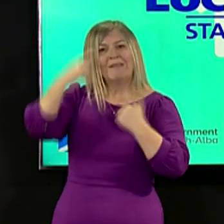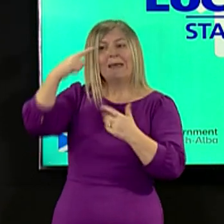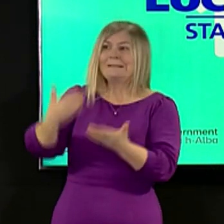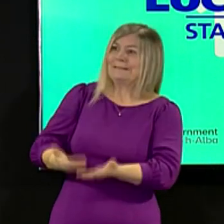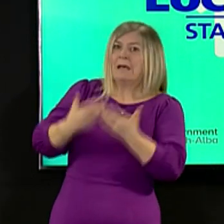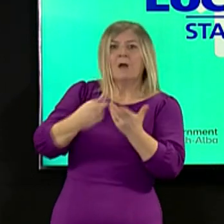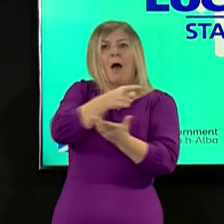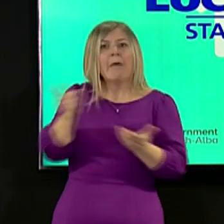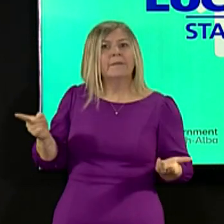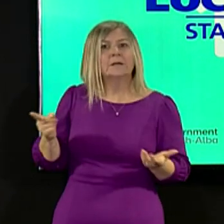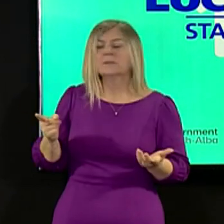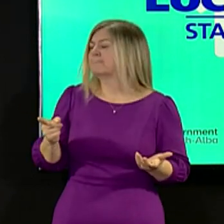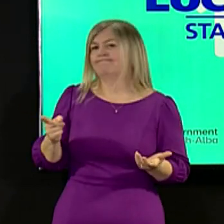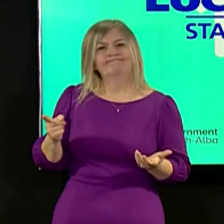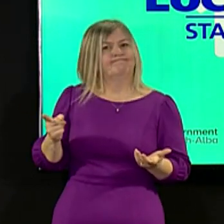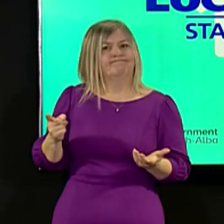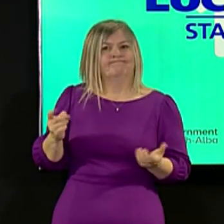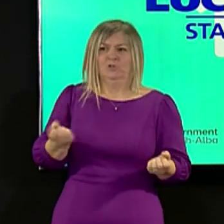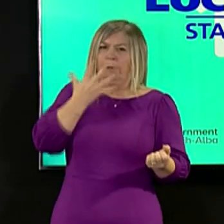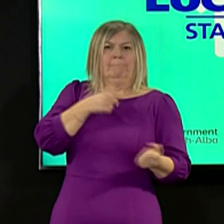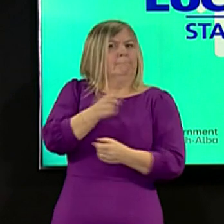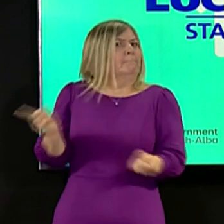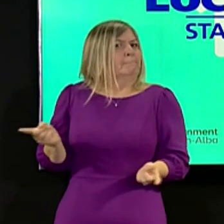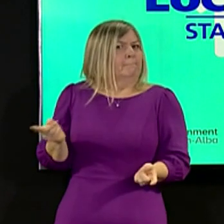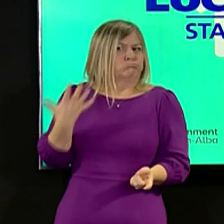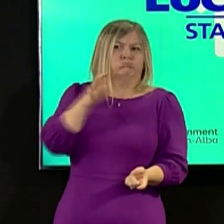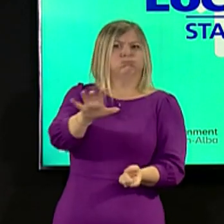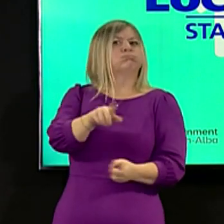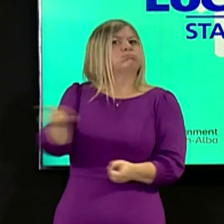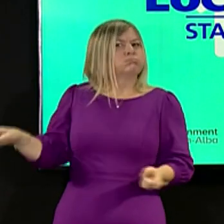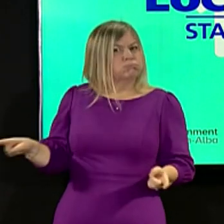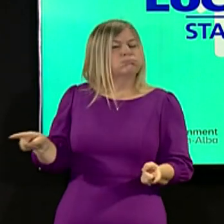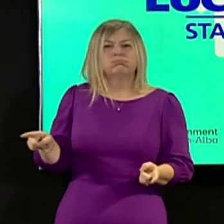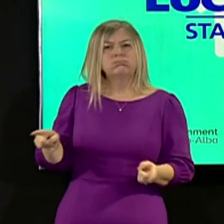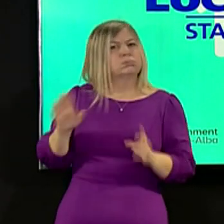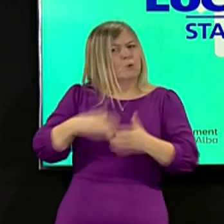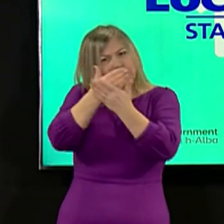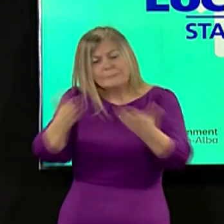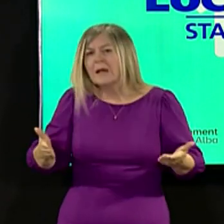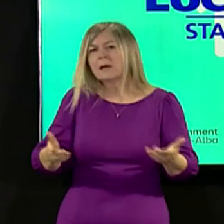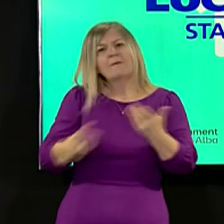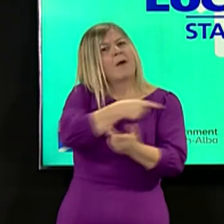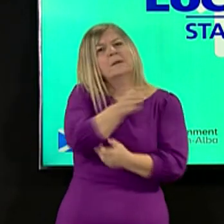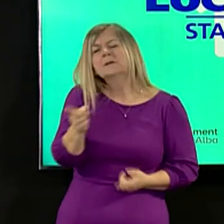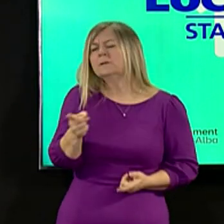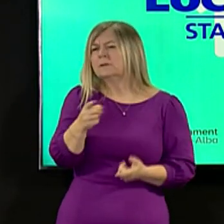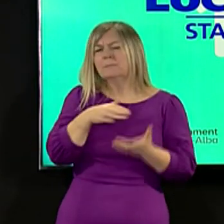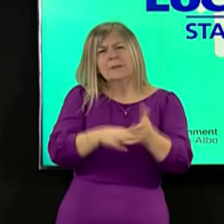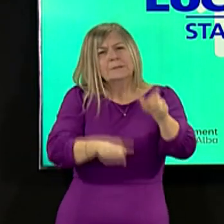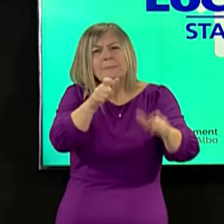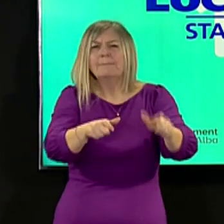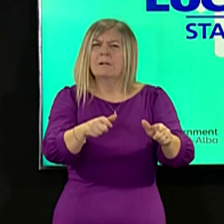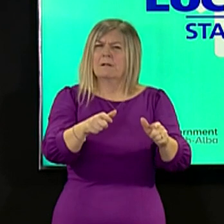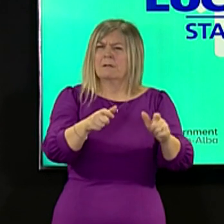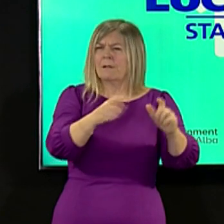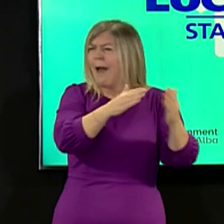Events like yesterday risk spreading the virus. And they show no regard or respect at all for the millions of households